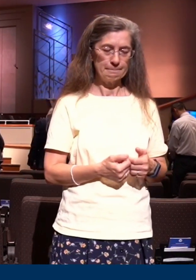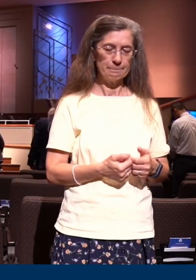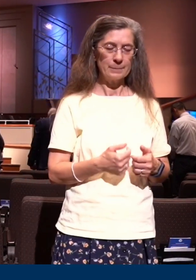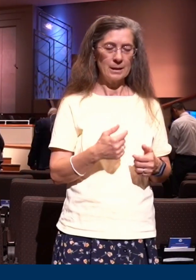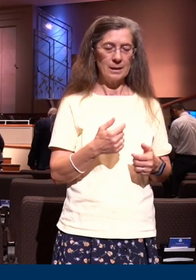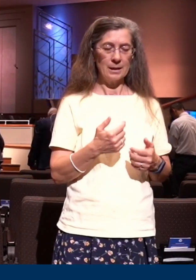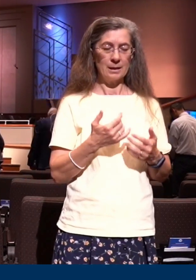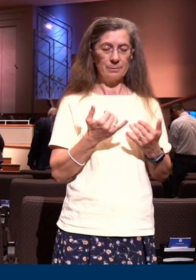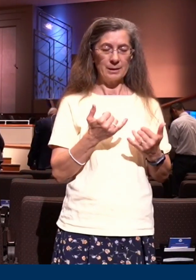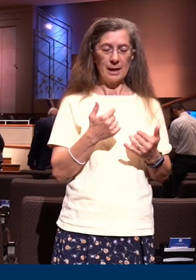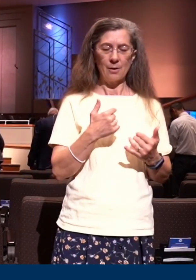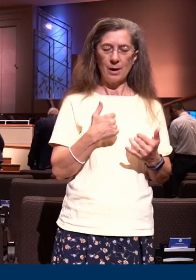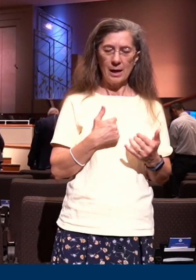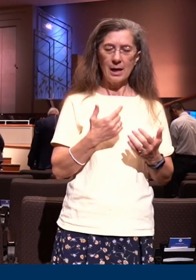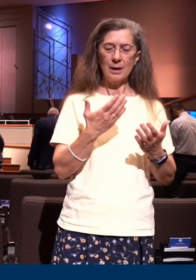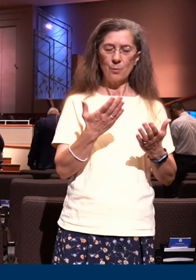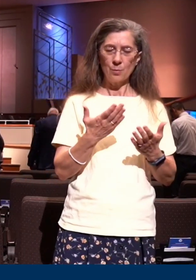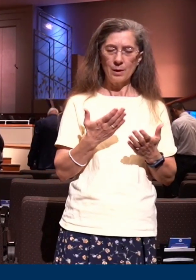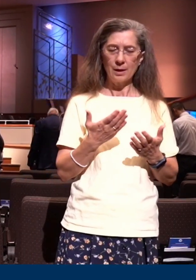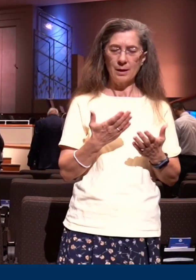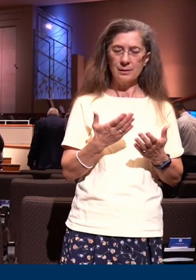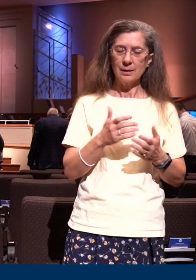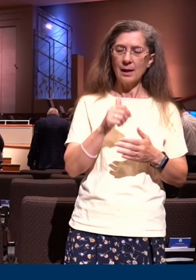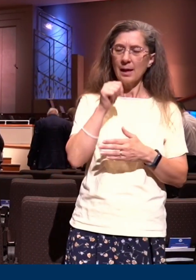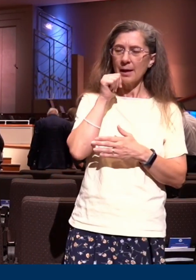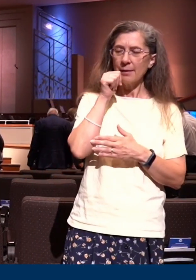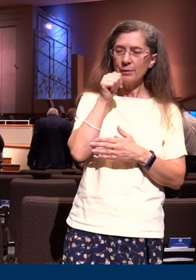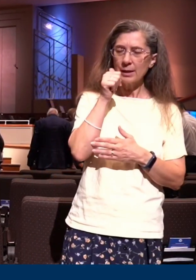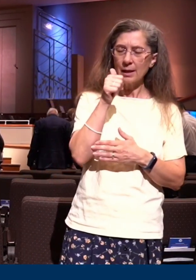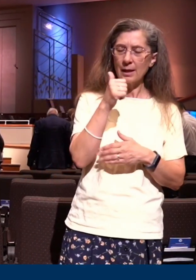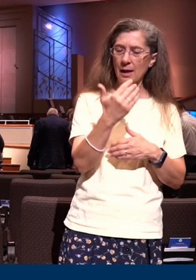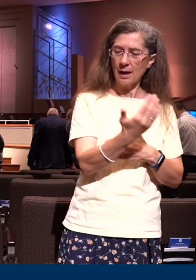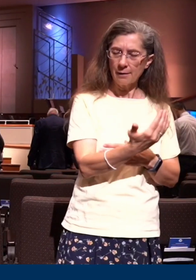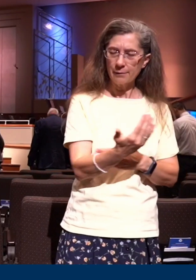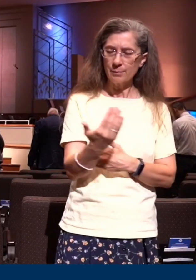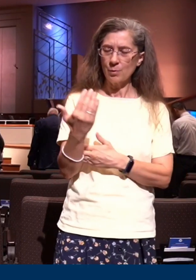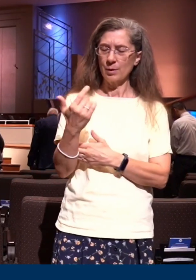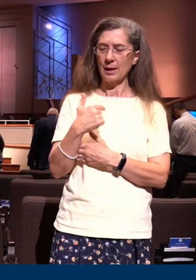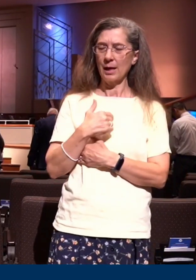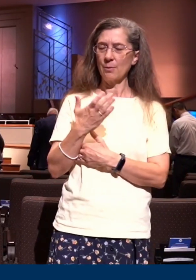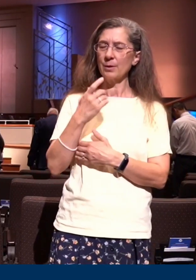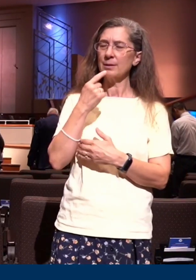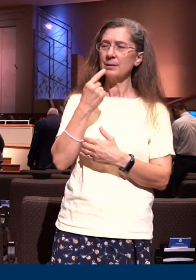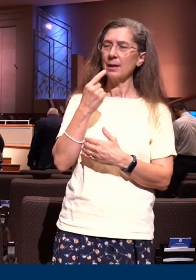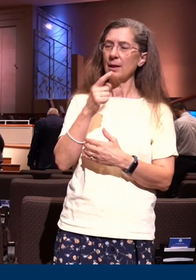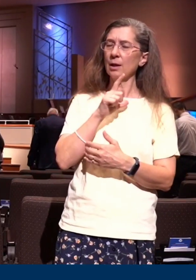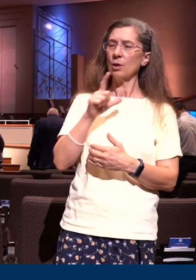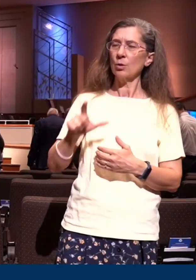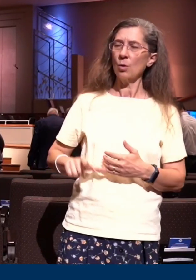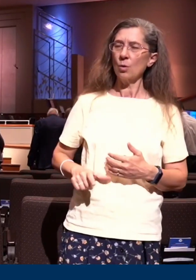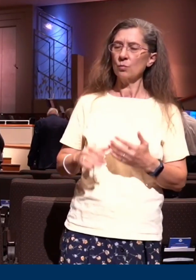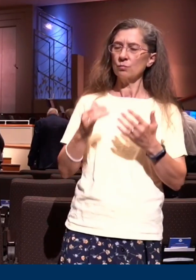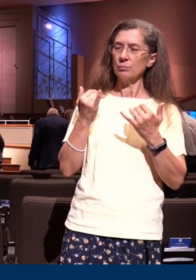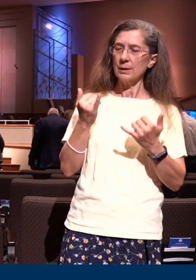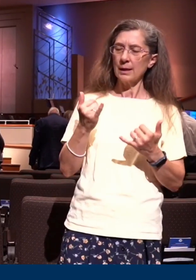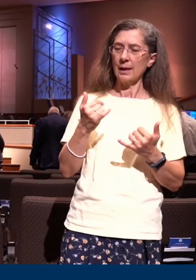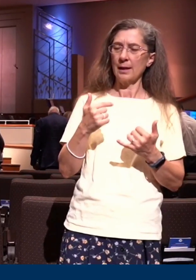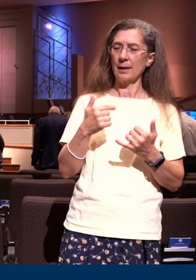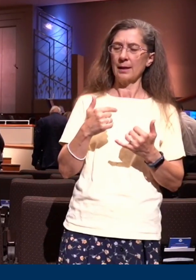these principles and come to the Lord each morning and just say Lord today I reckon myself to be dead